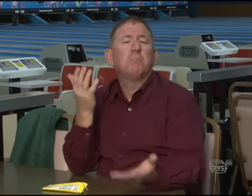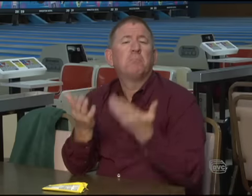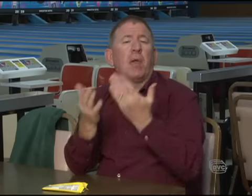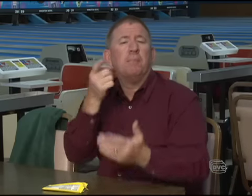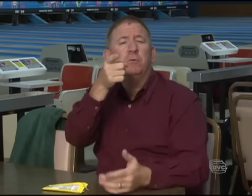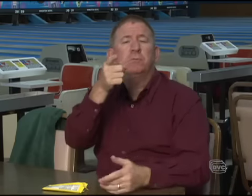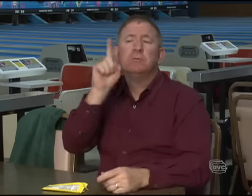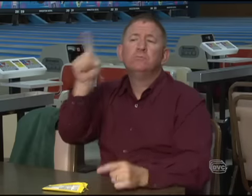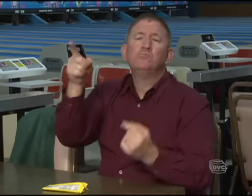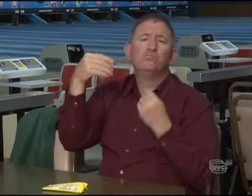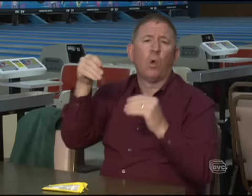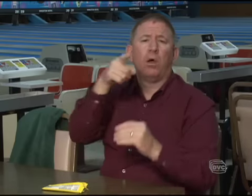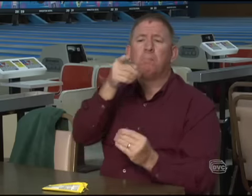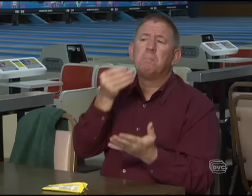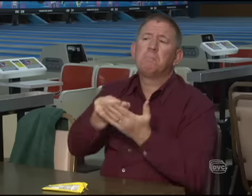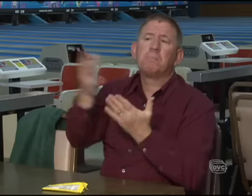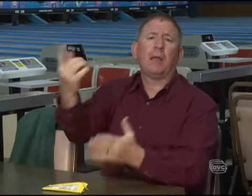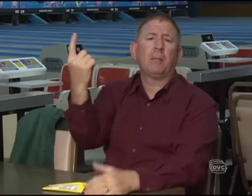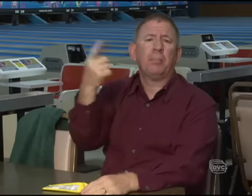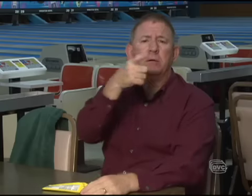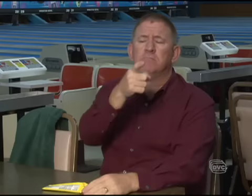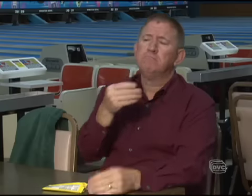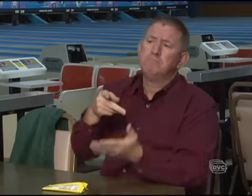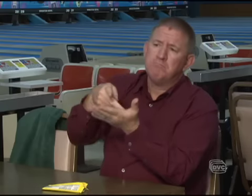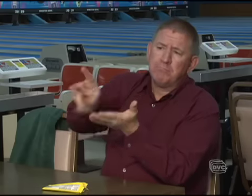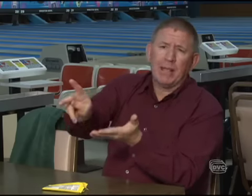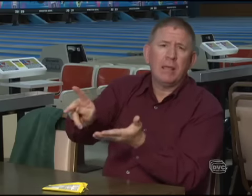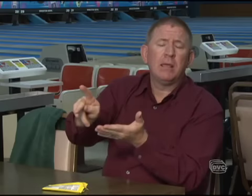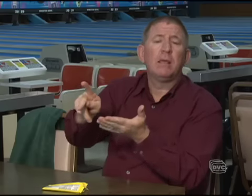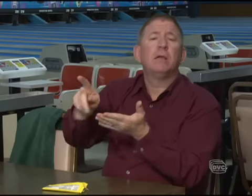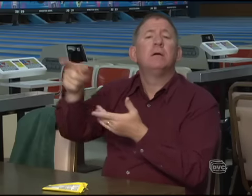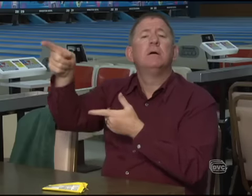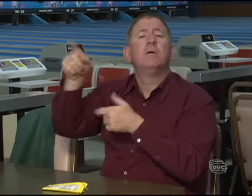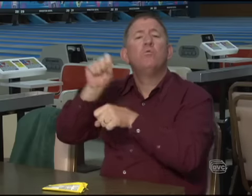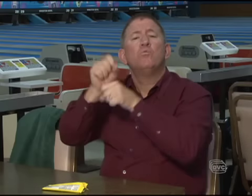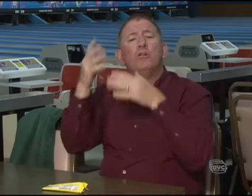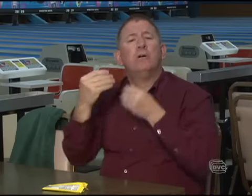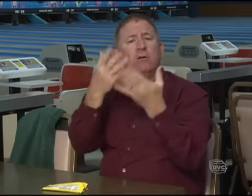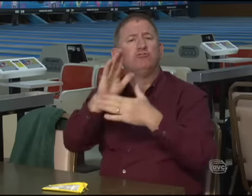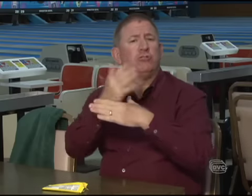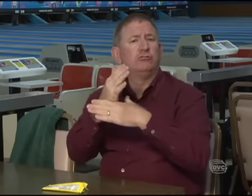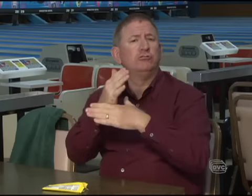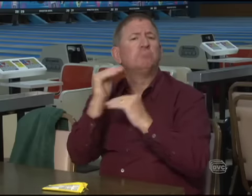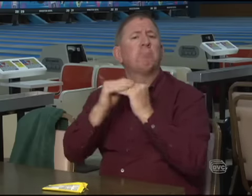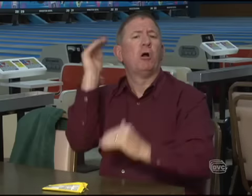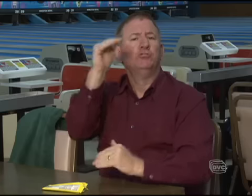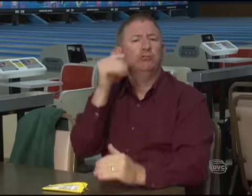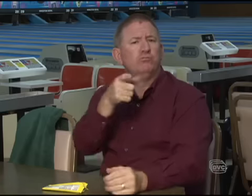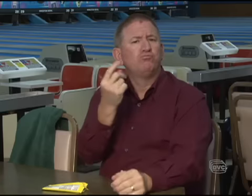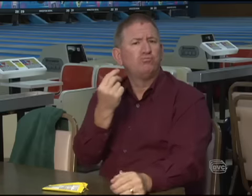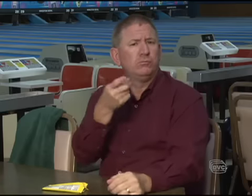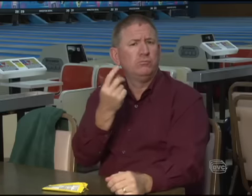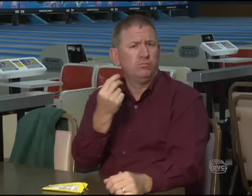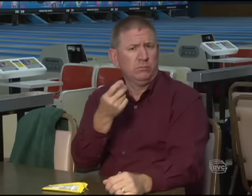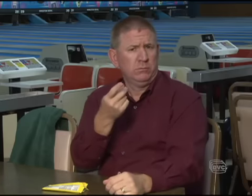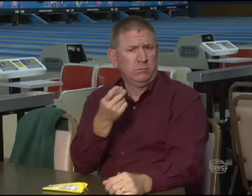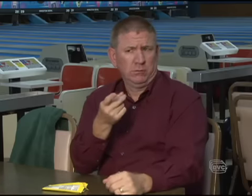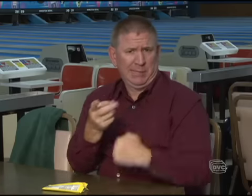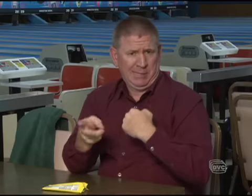Or maybe you've gone into a store and you wanted to buy something. You paid the money, but the cashier gave you too much change. So what do you do? Keep it or